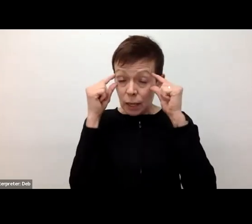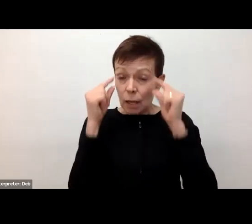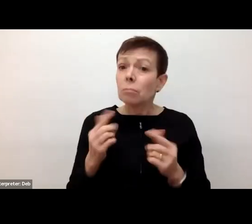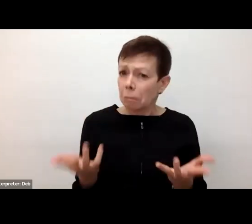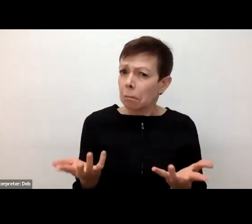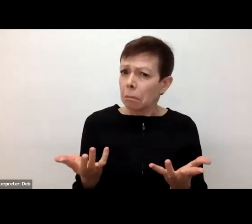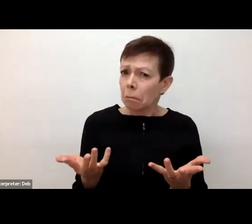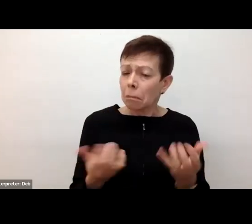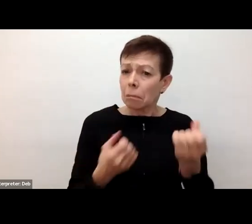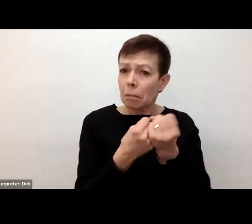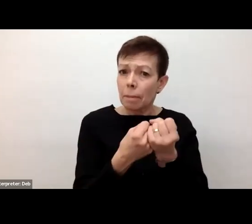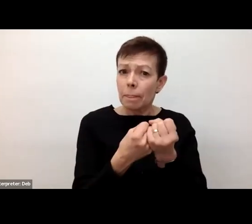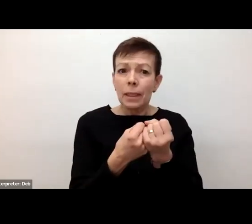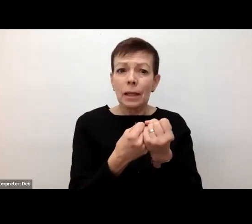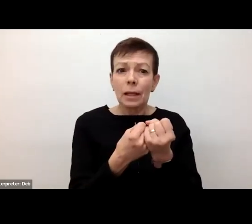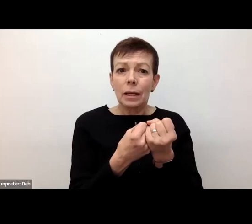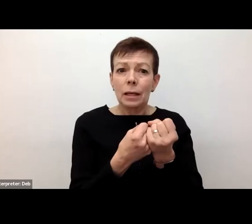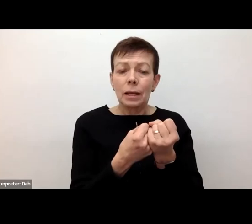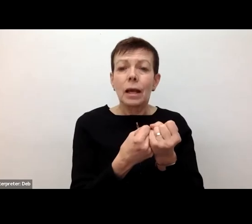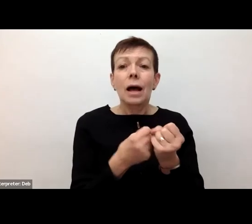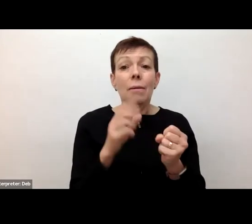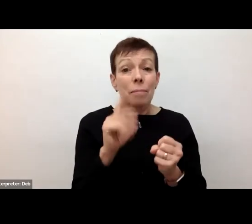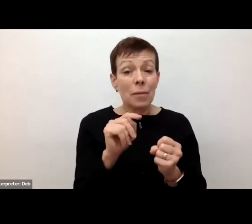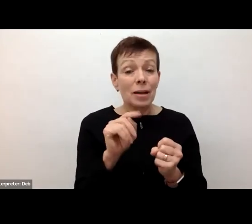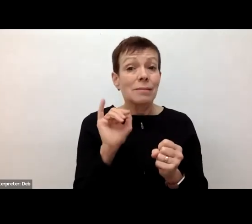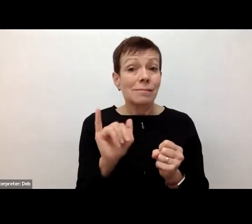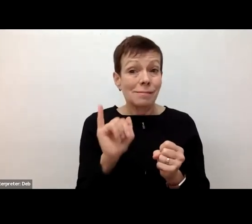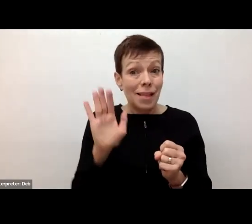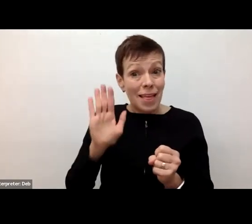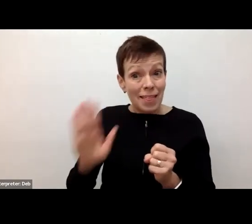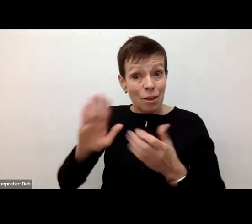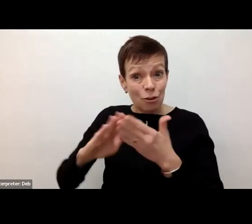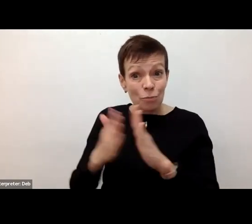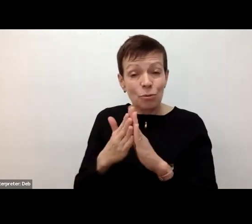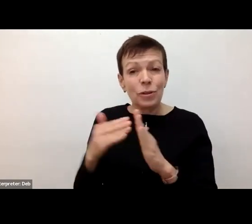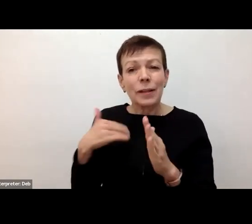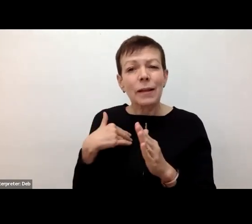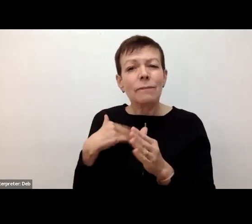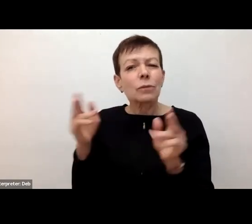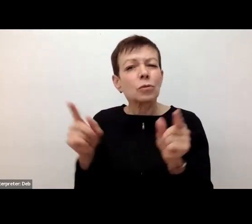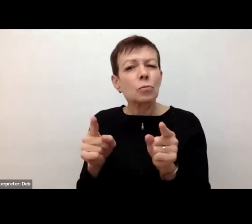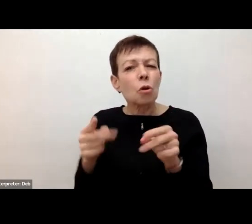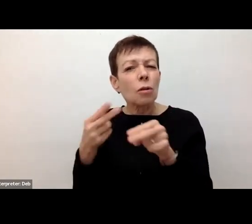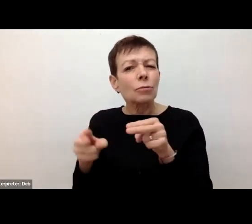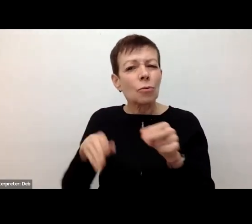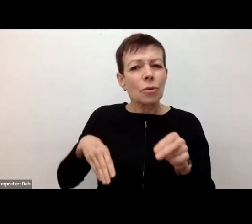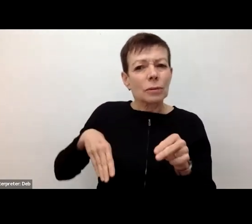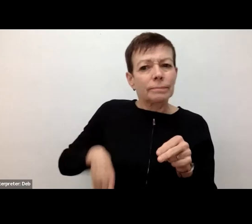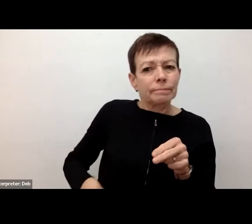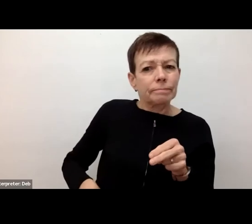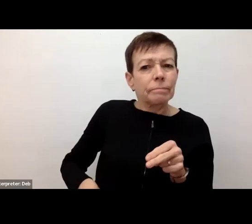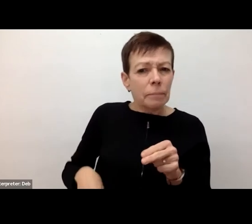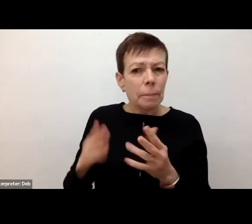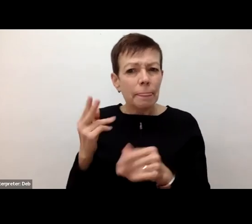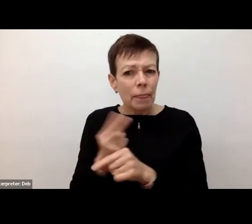discovered that part of the Sikh tradition is the wearing of a kirpan or what is a small sword, a very important part of the Sikh tradition. And so